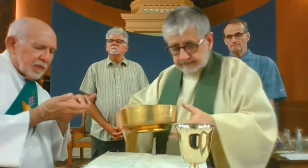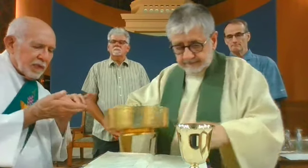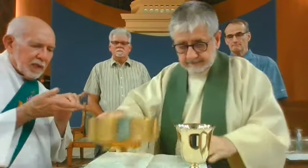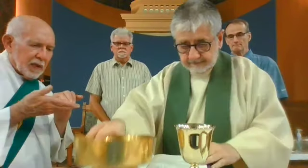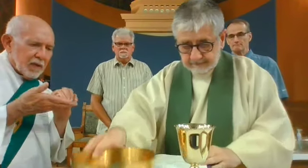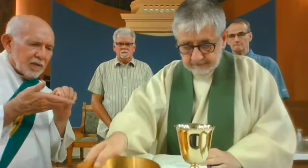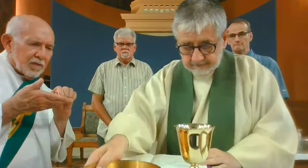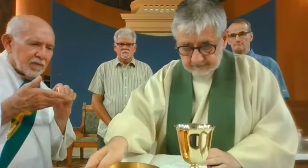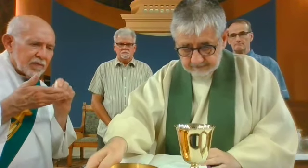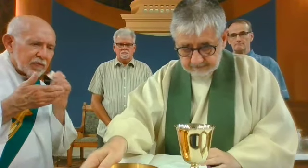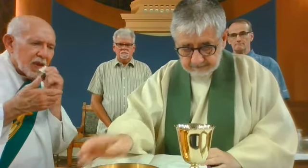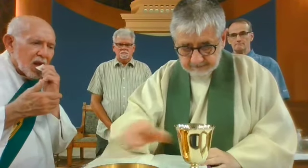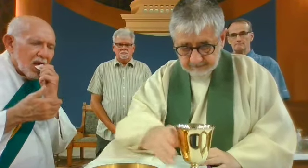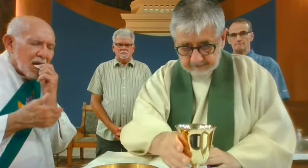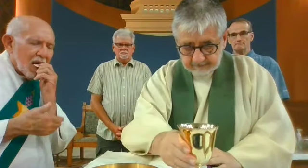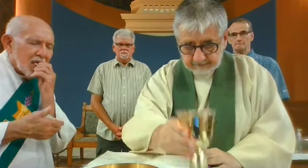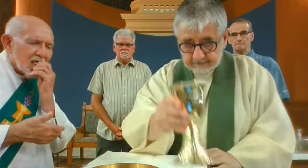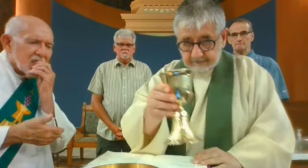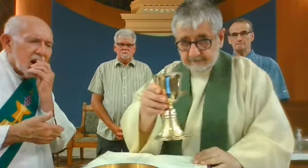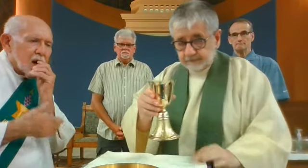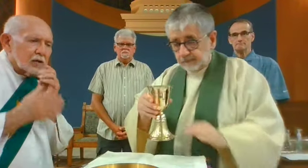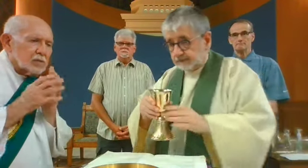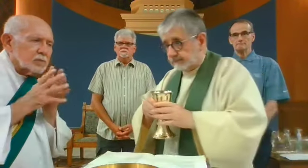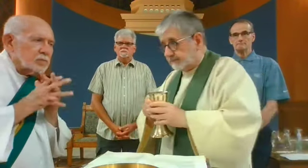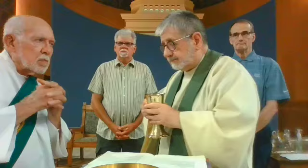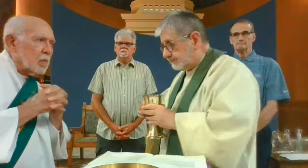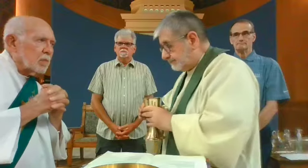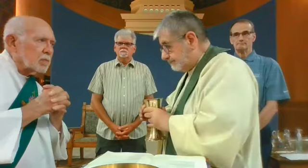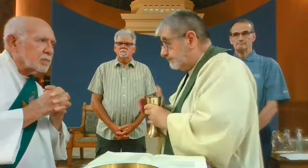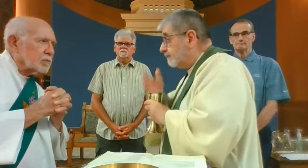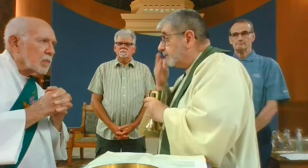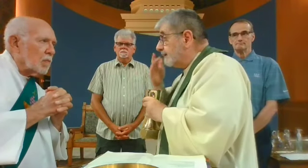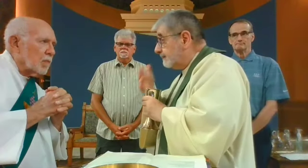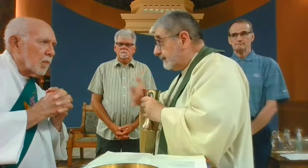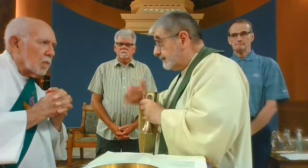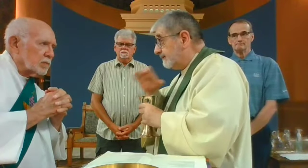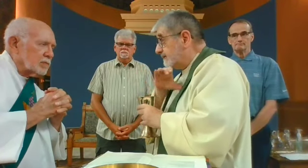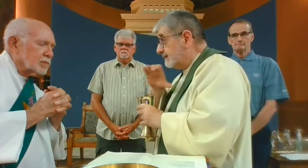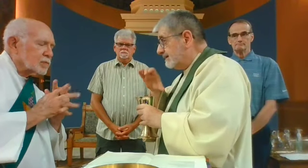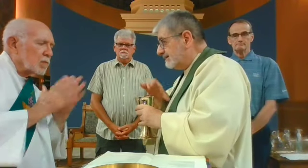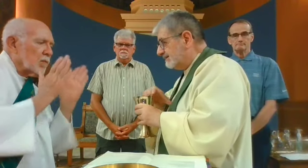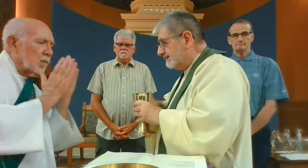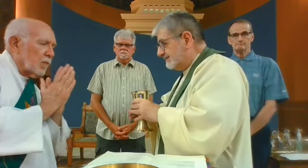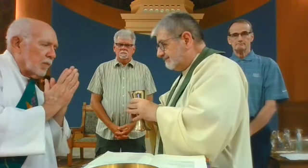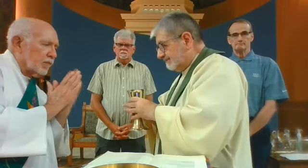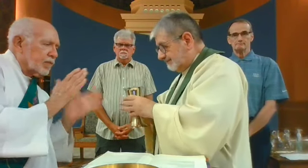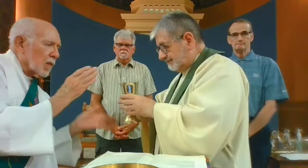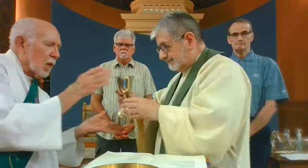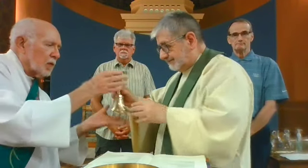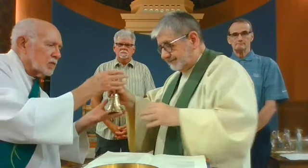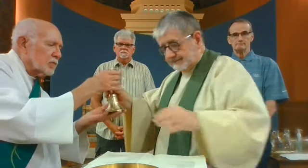God God bless you.